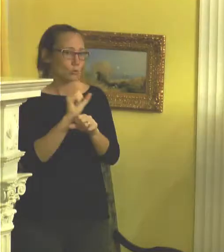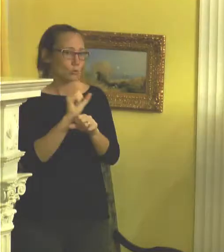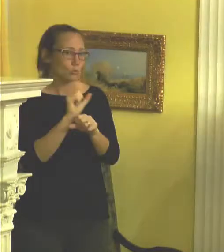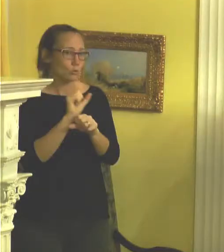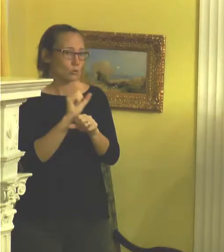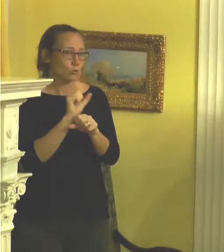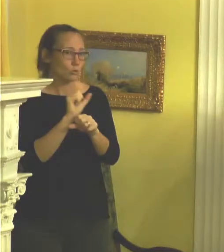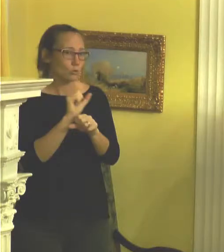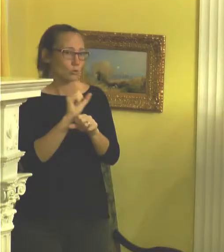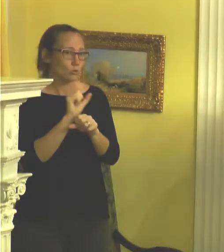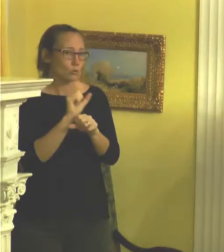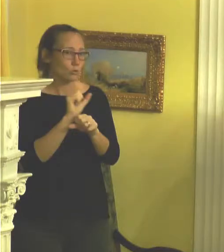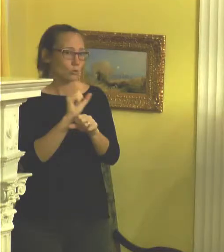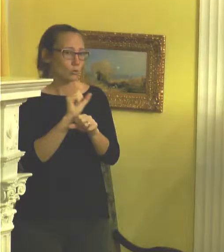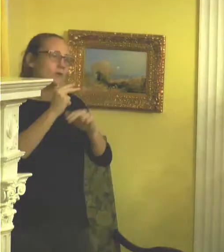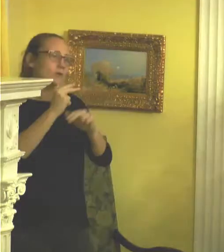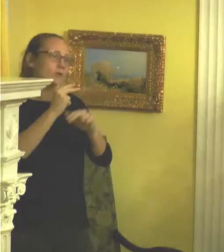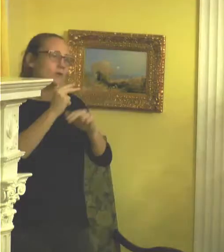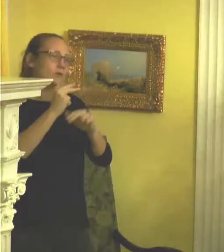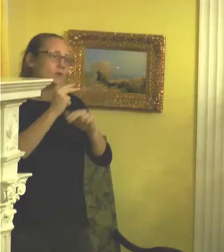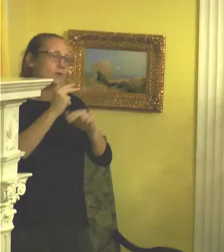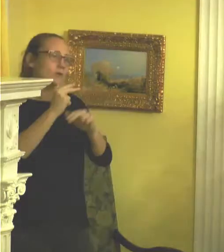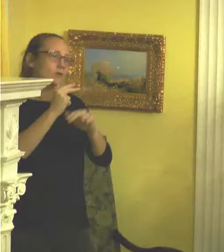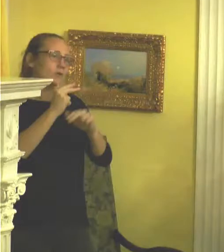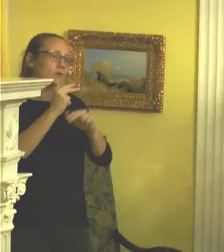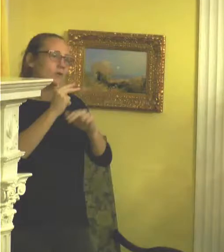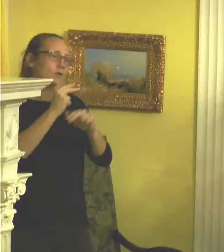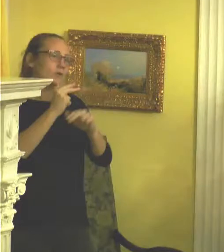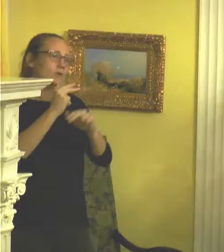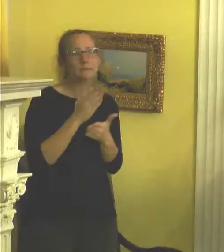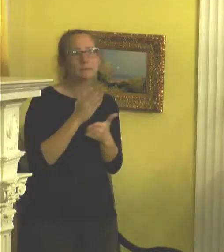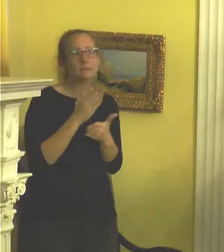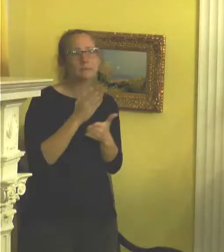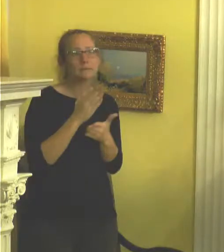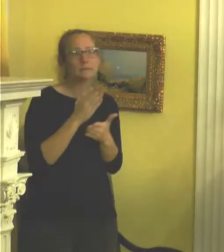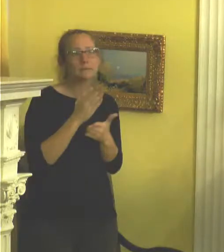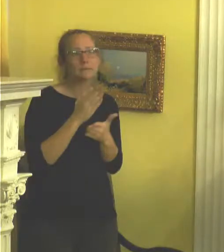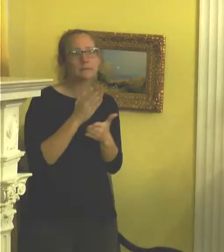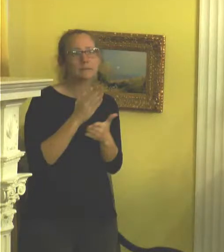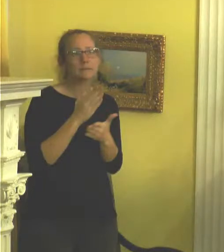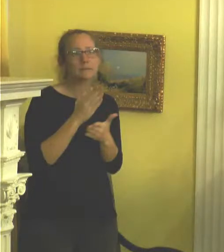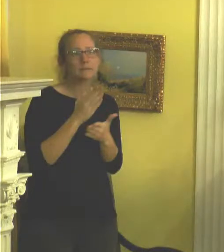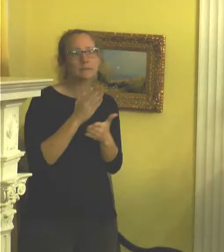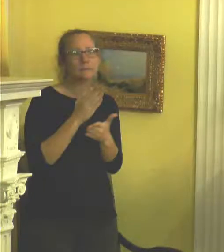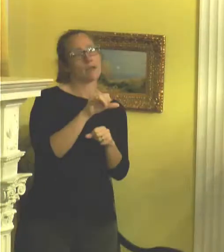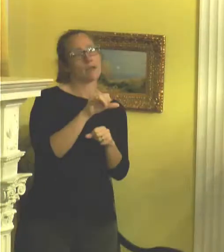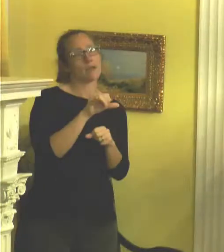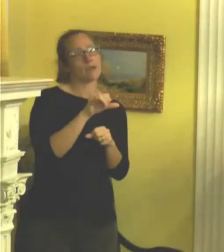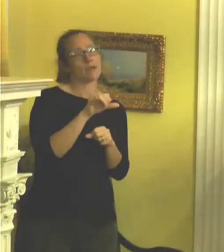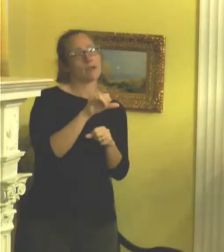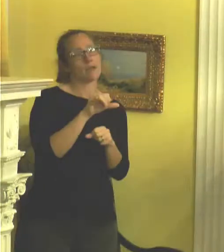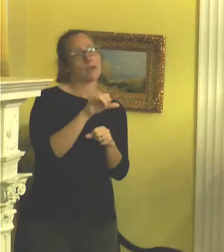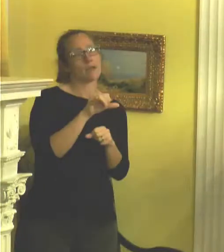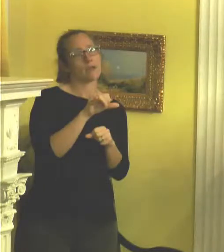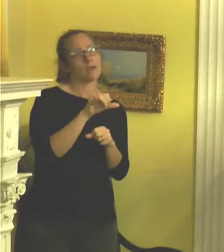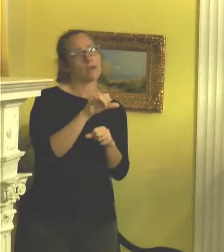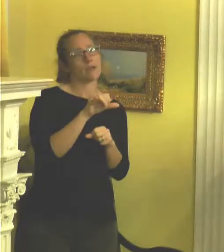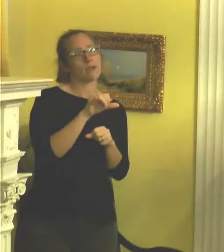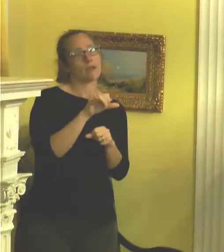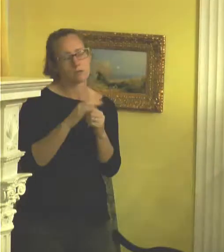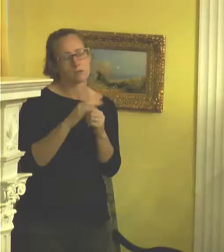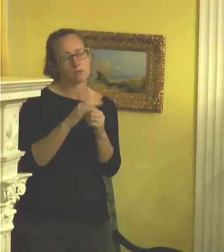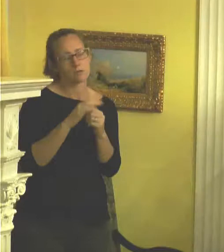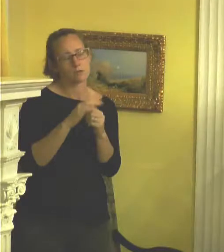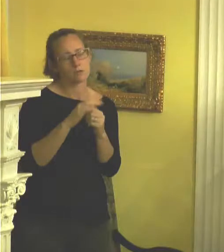construction. This like, all these sort of like disparate pieces that come together to make that individual person who they are. Like how it shows like